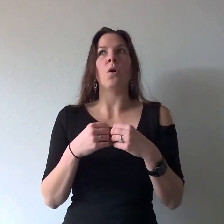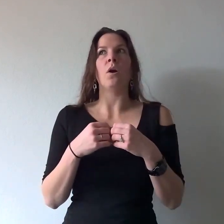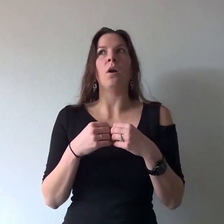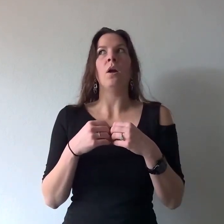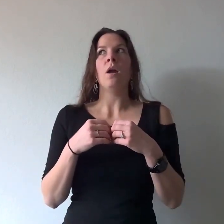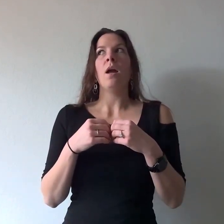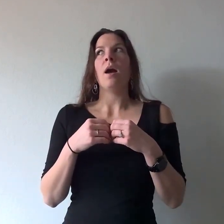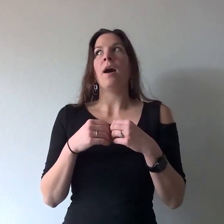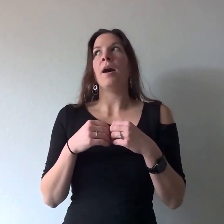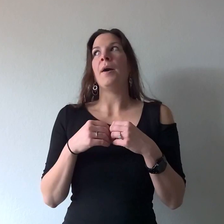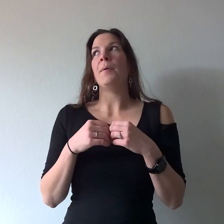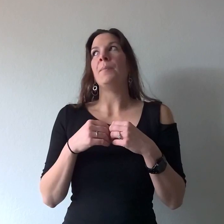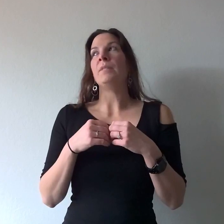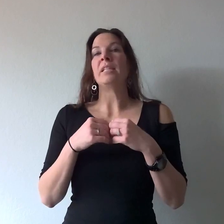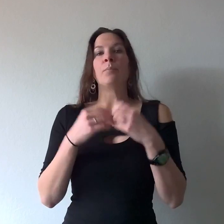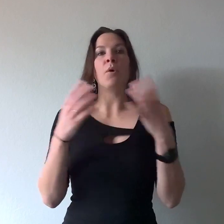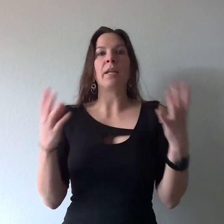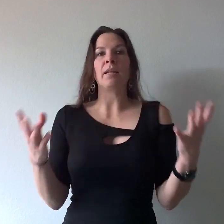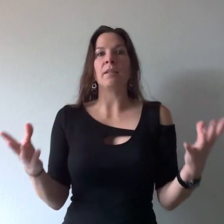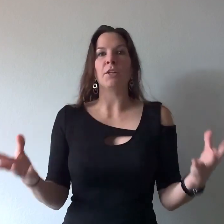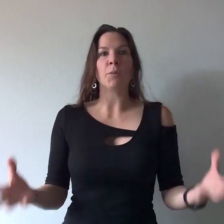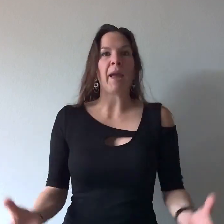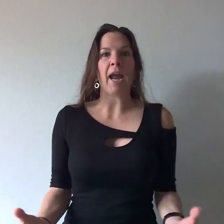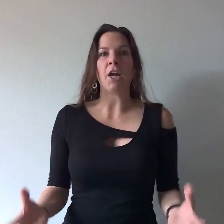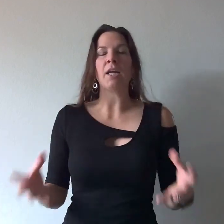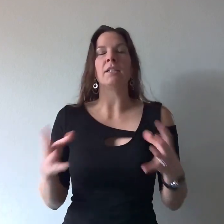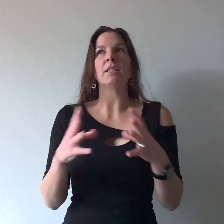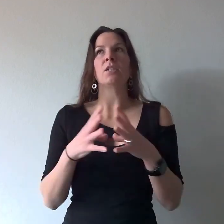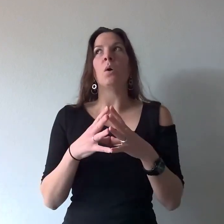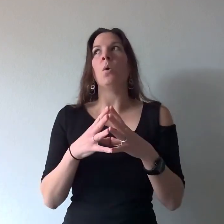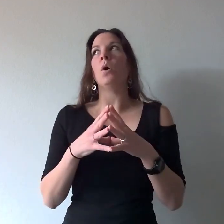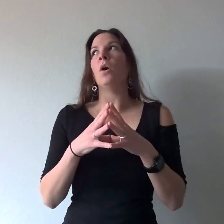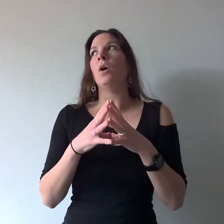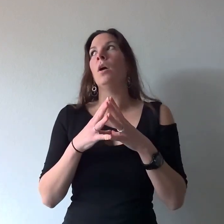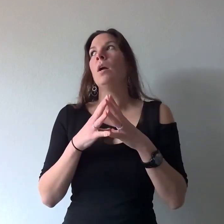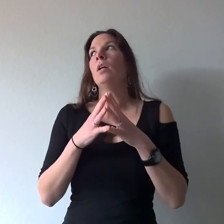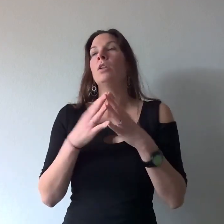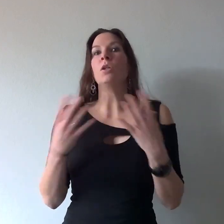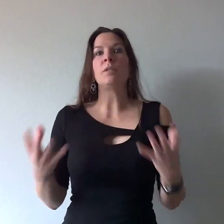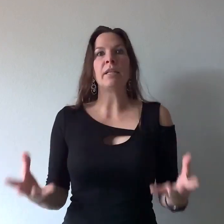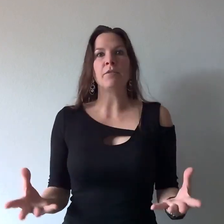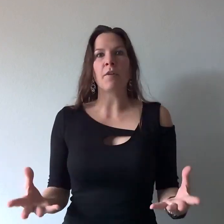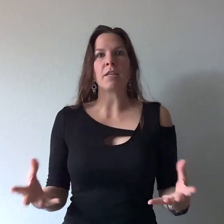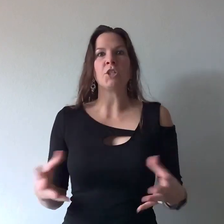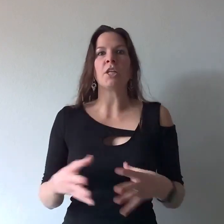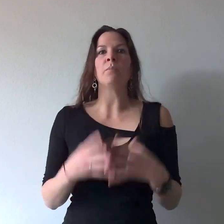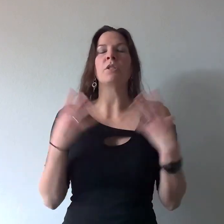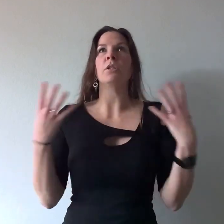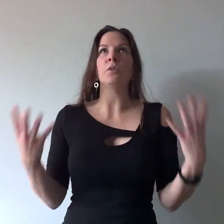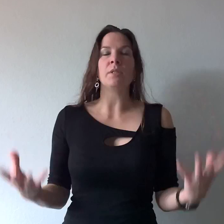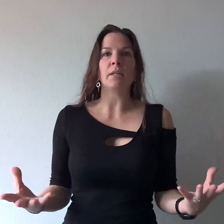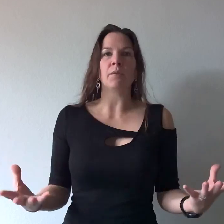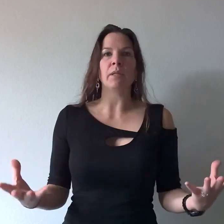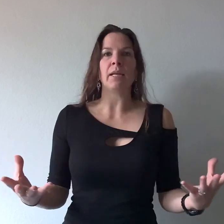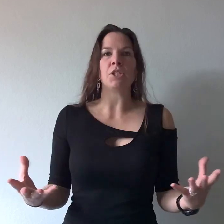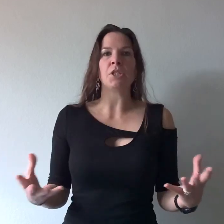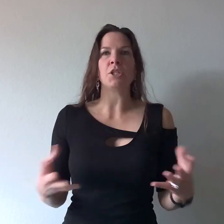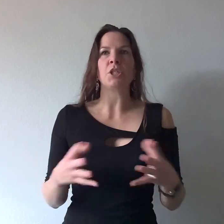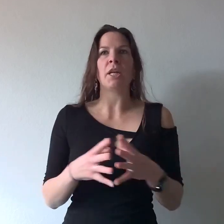um disappointing your parents or losing friendships losing relationships